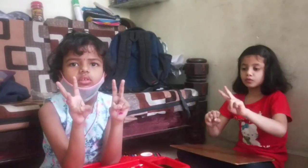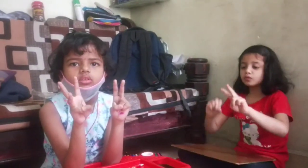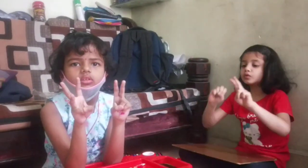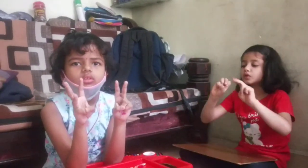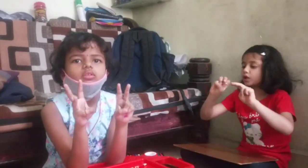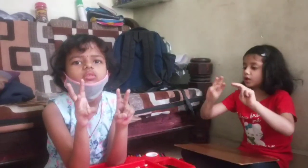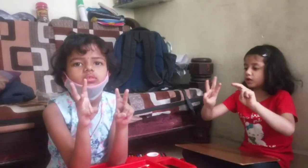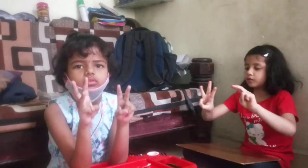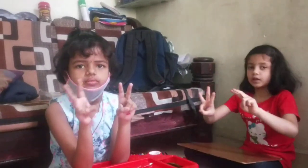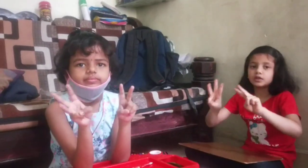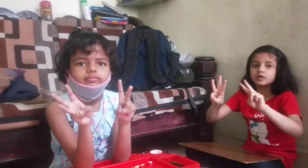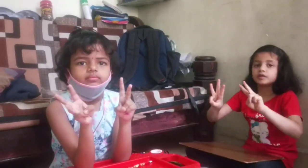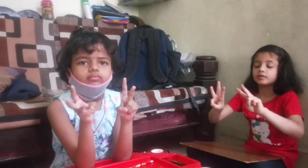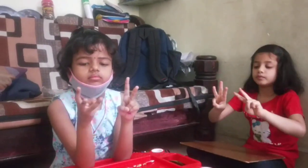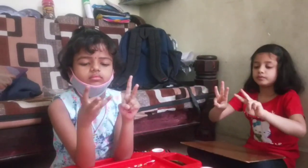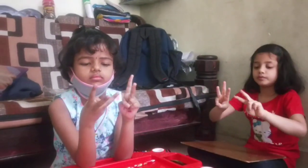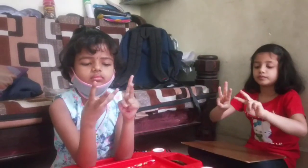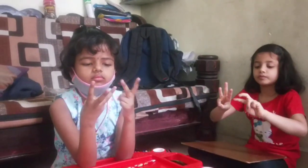23. Plus 15.